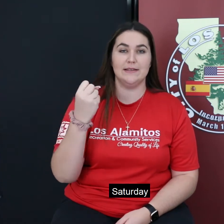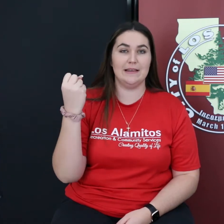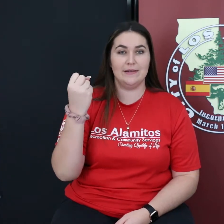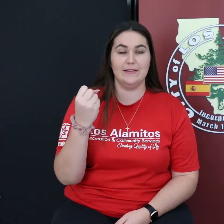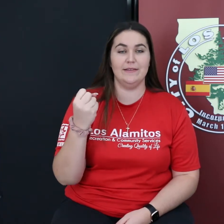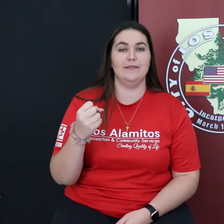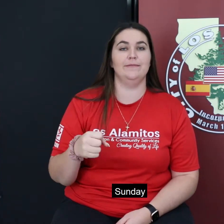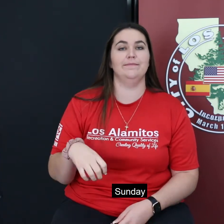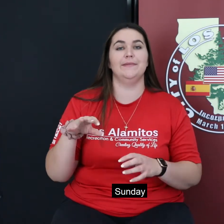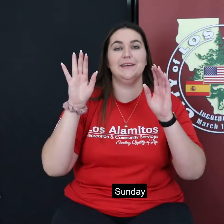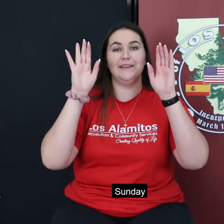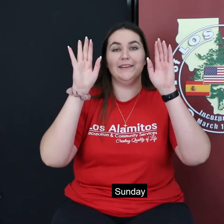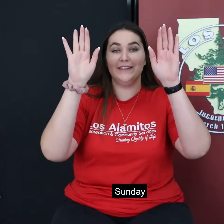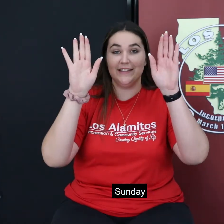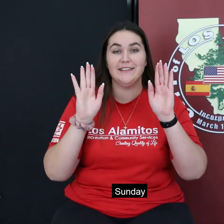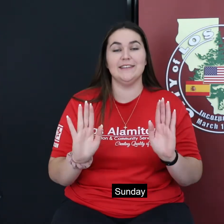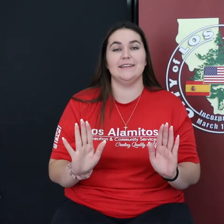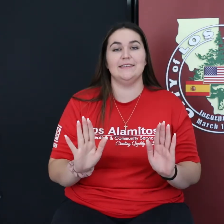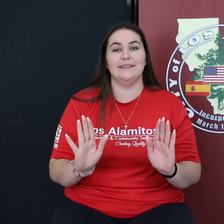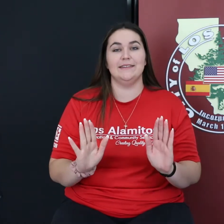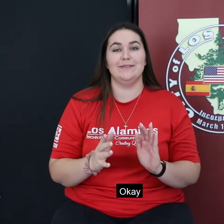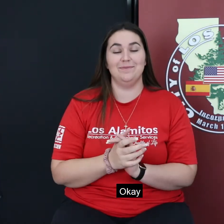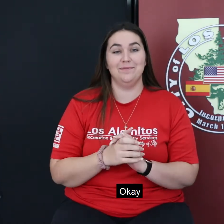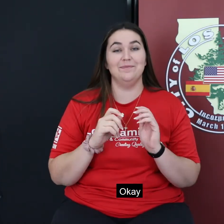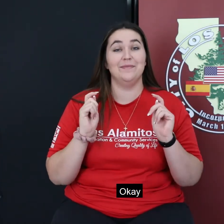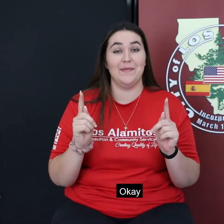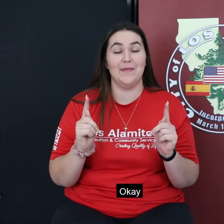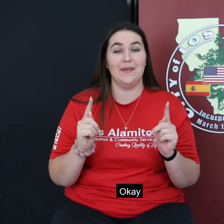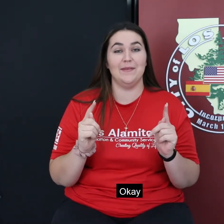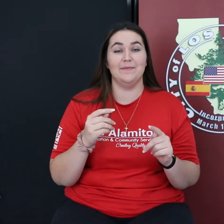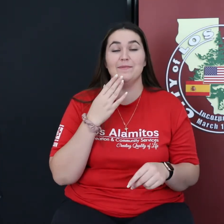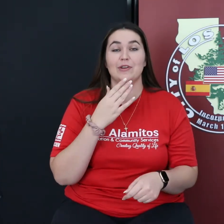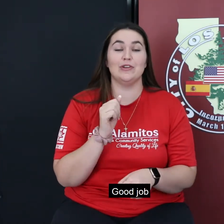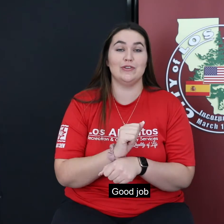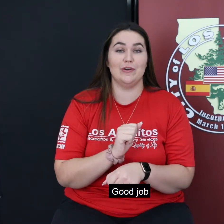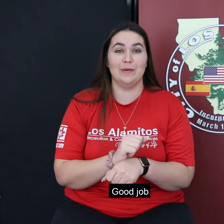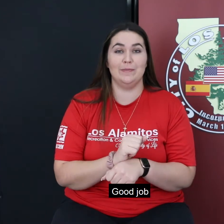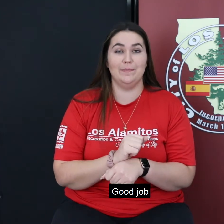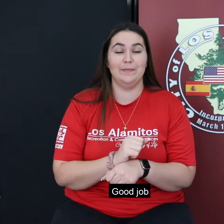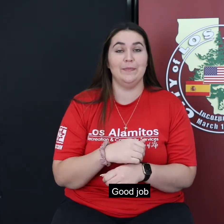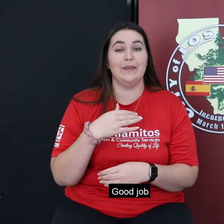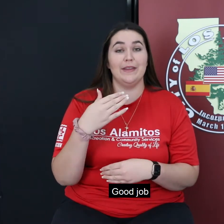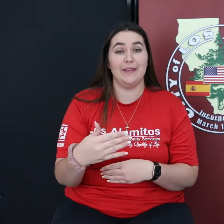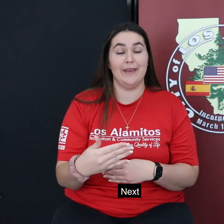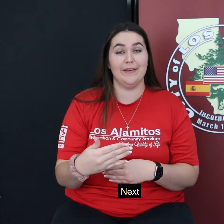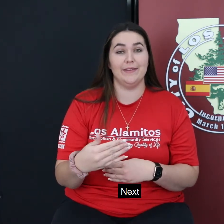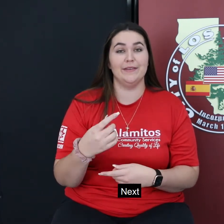Sunday. Okay? Good job. Next,